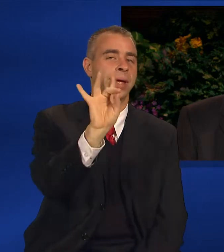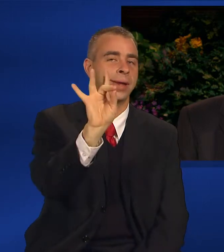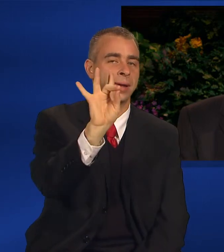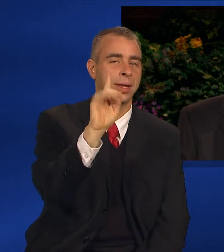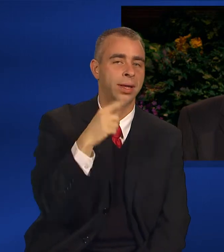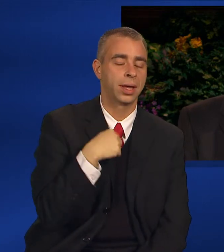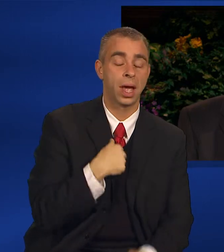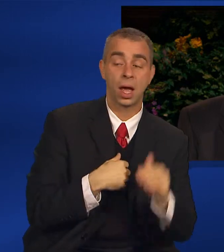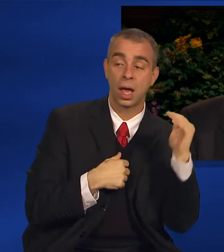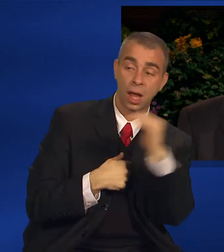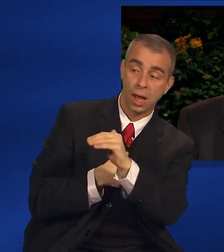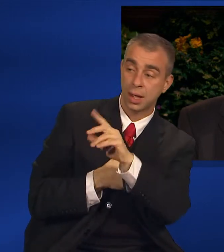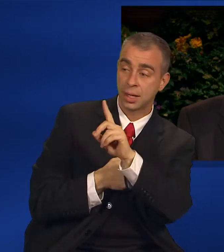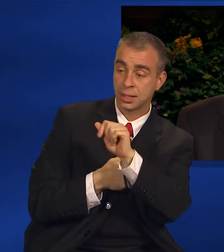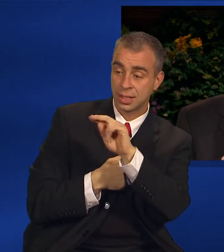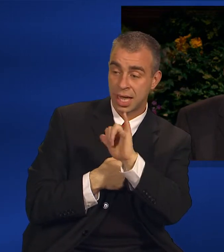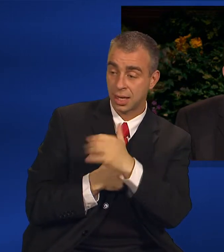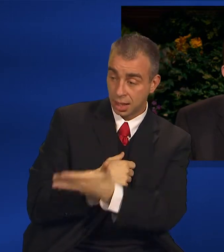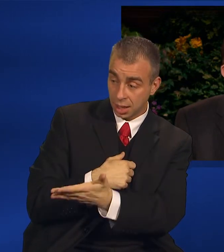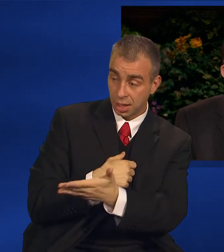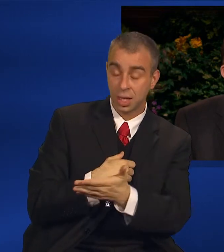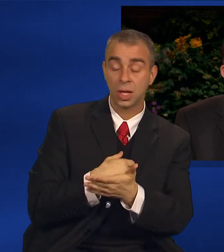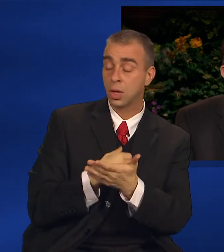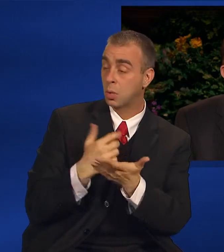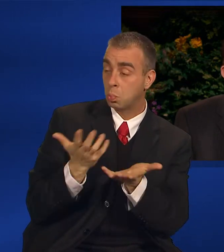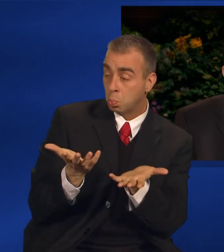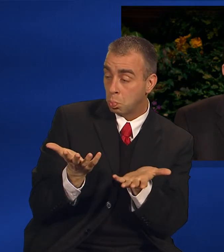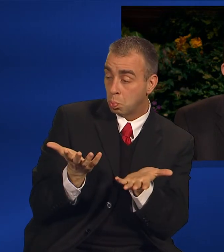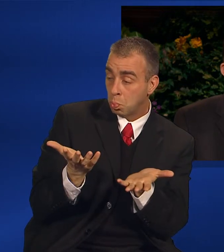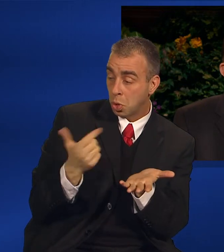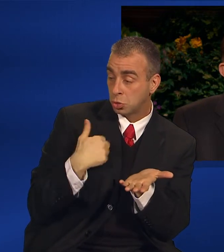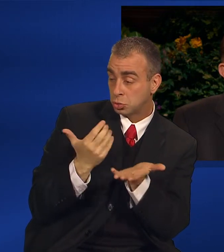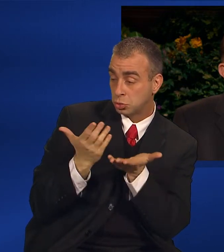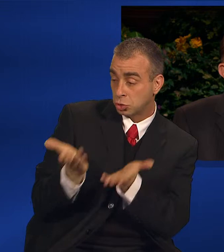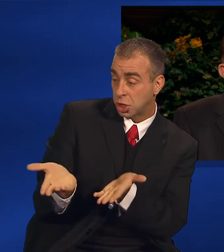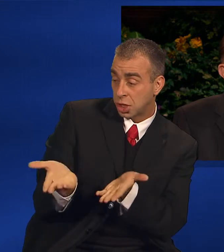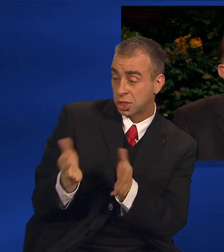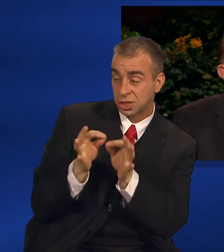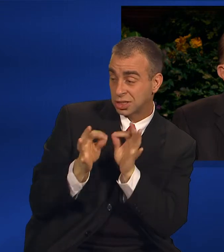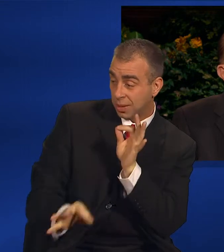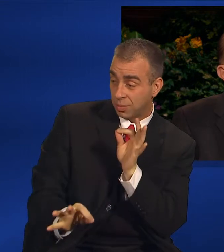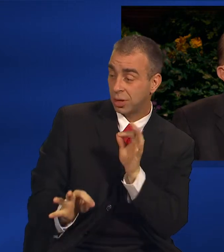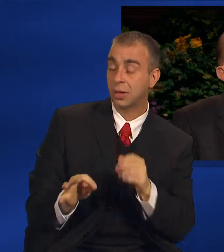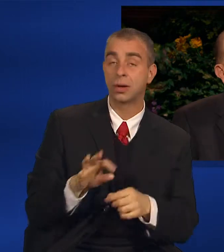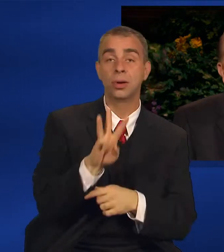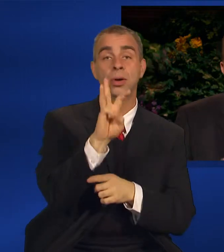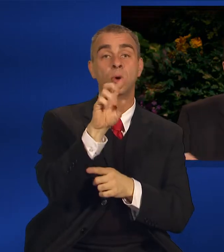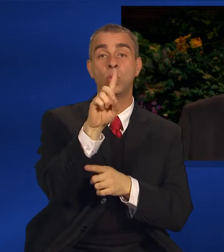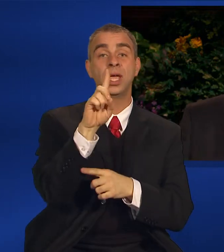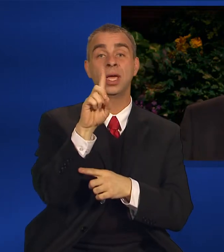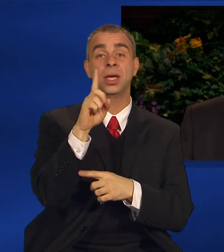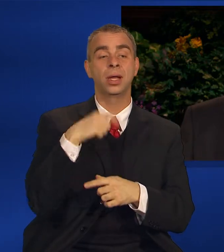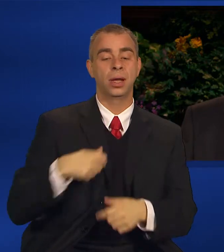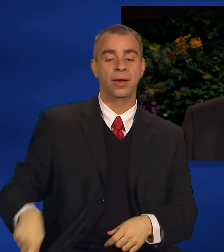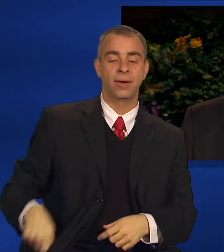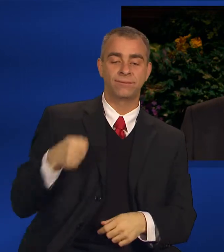I said to Danny, Danny, all we need do is to set these weeds on fire.